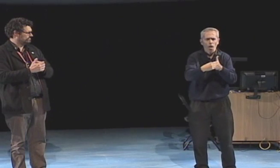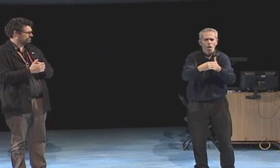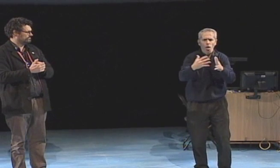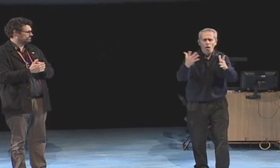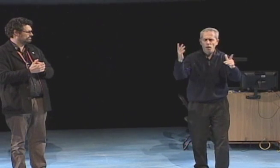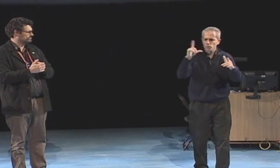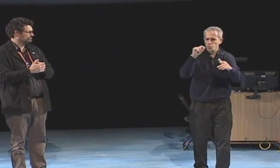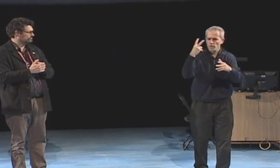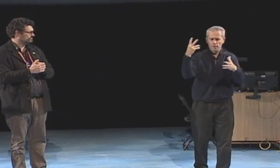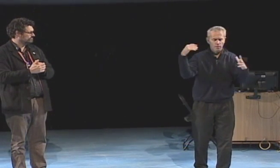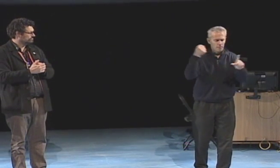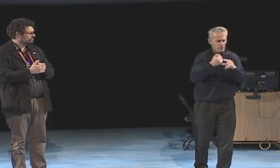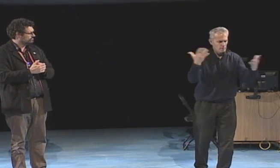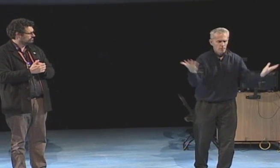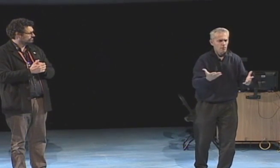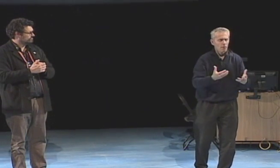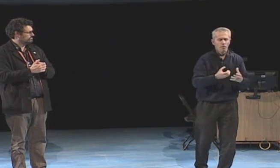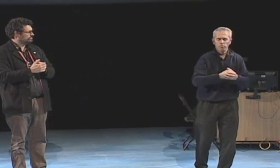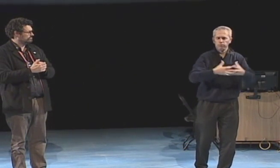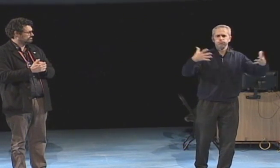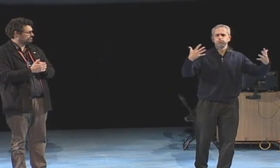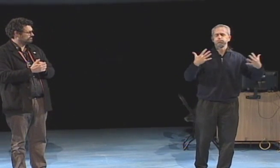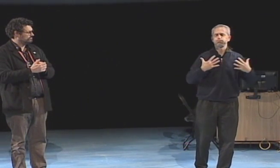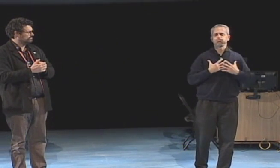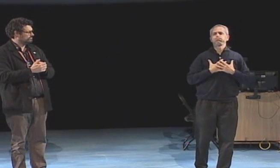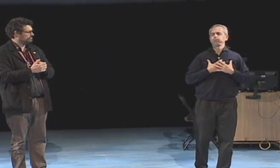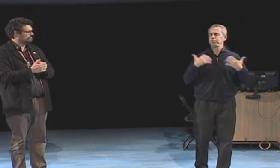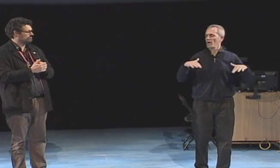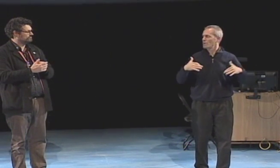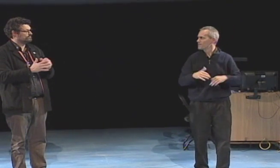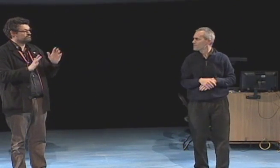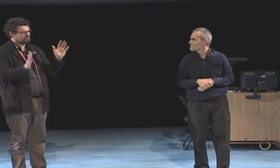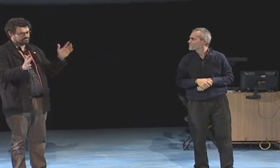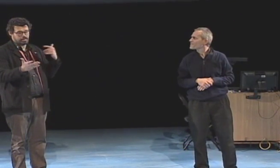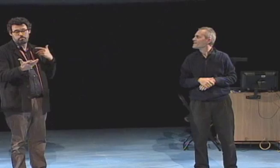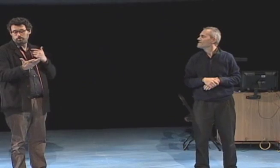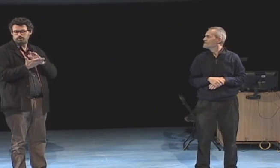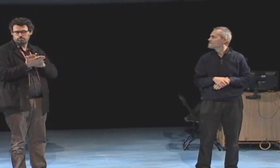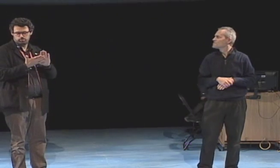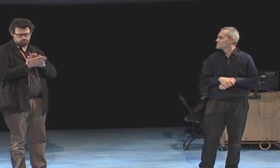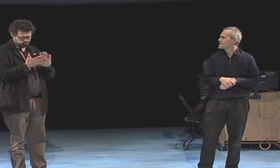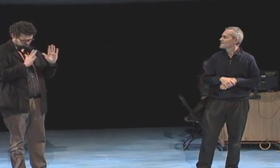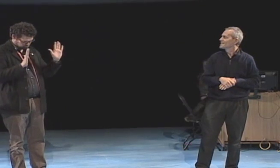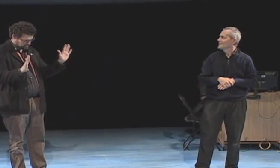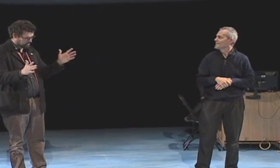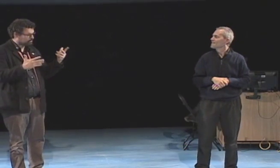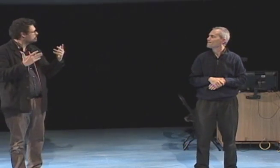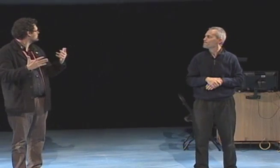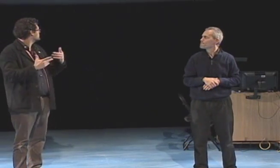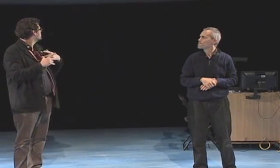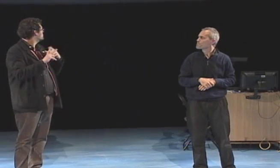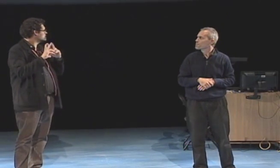through this process meeting the people from DeVia it really changed my life